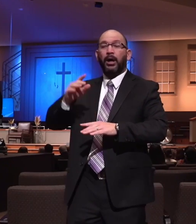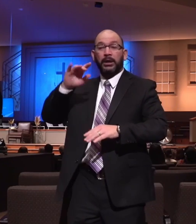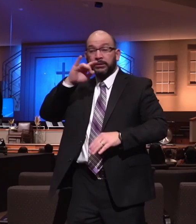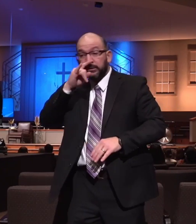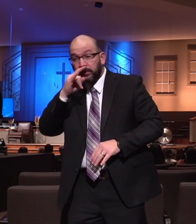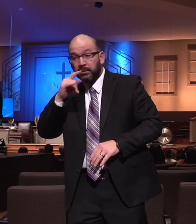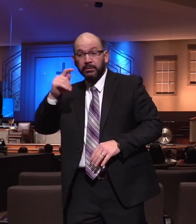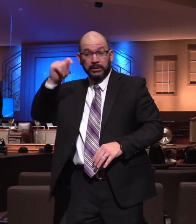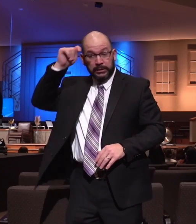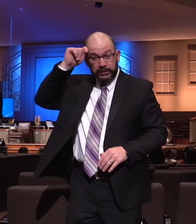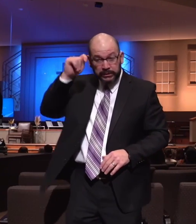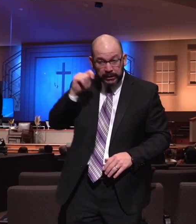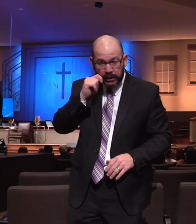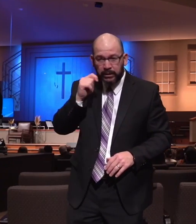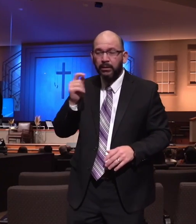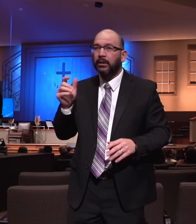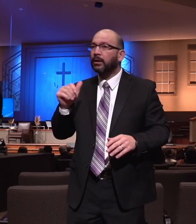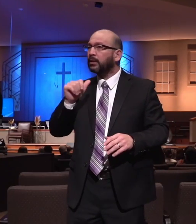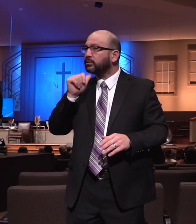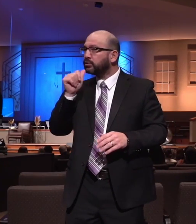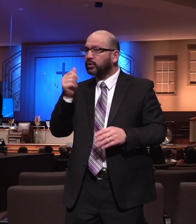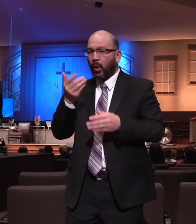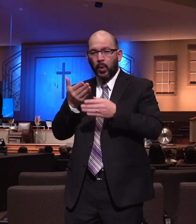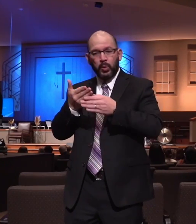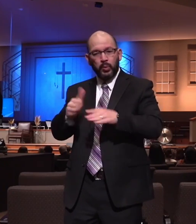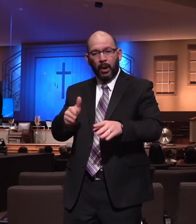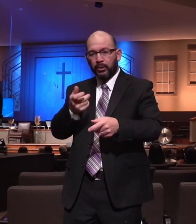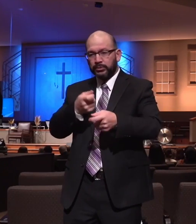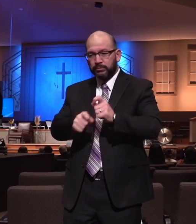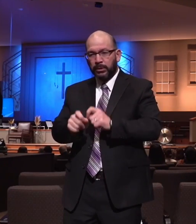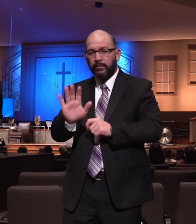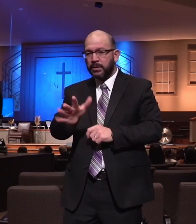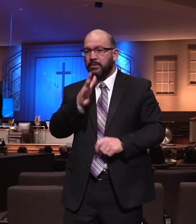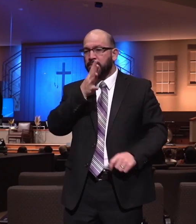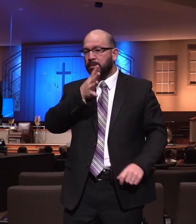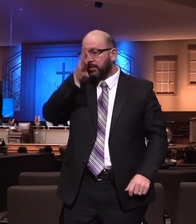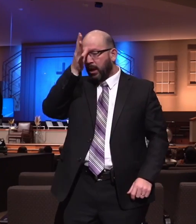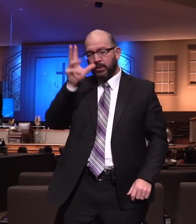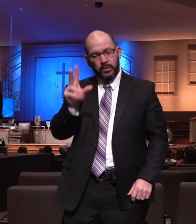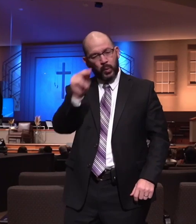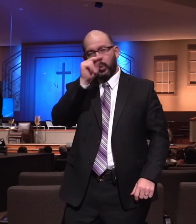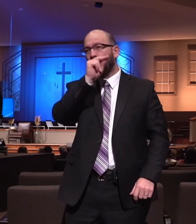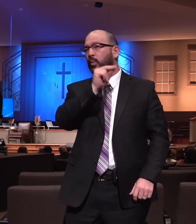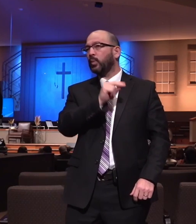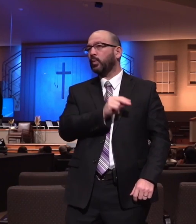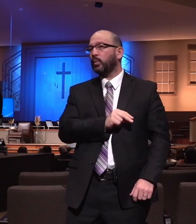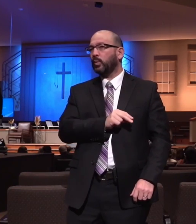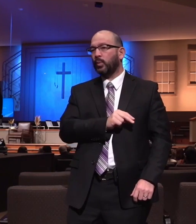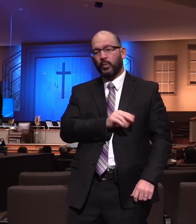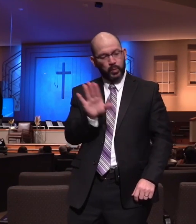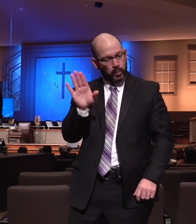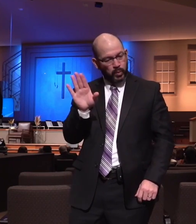you're working with them in some way, don't try to replace their mom and dad. In fact,